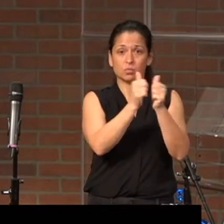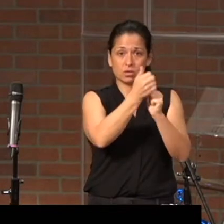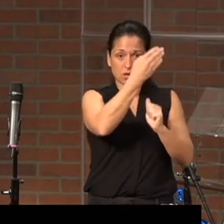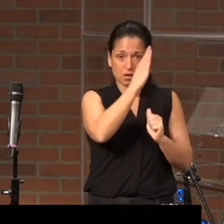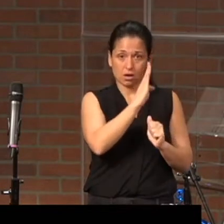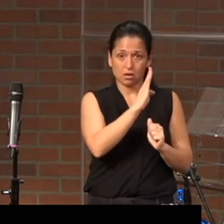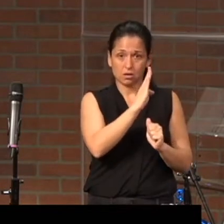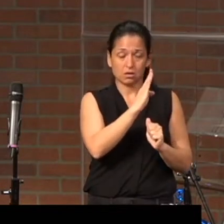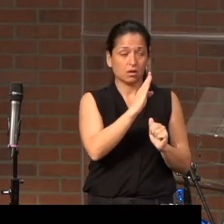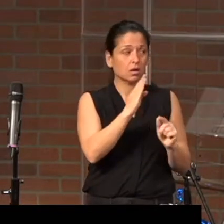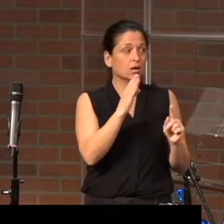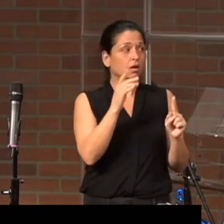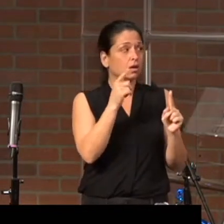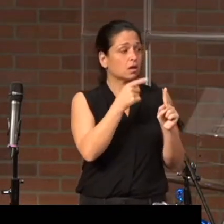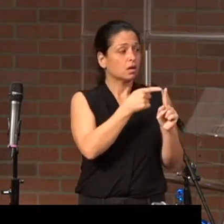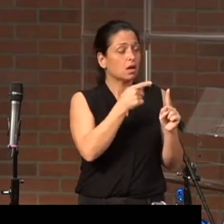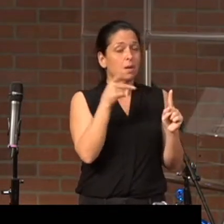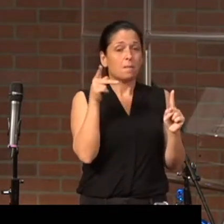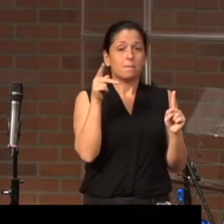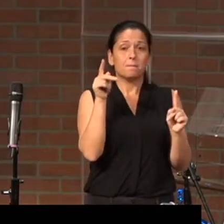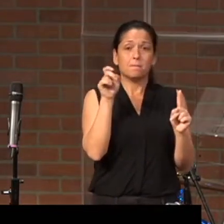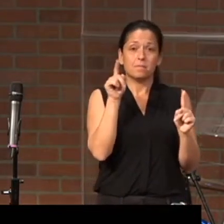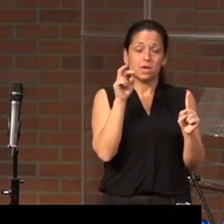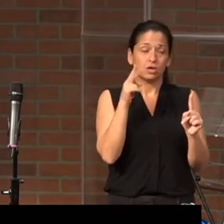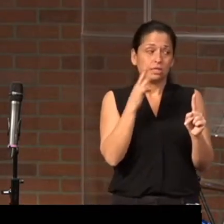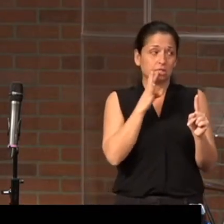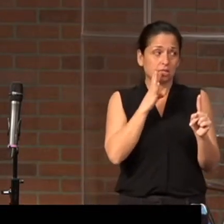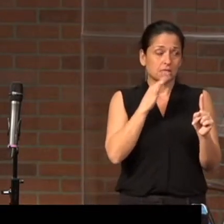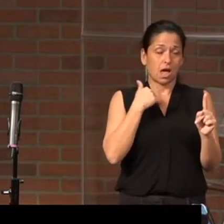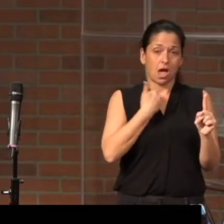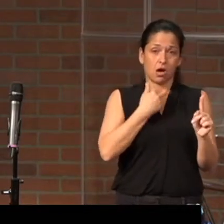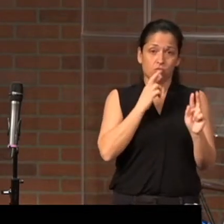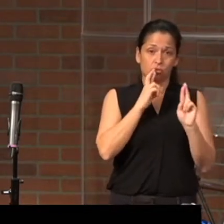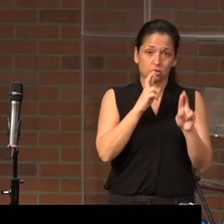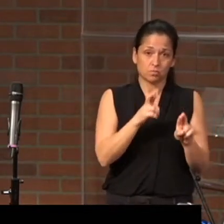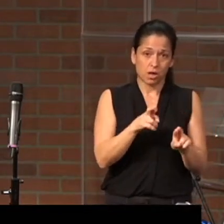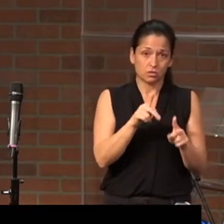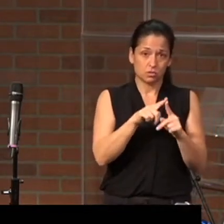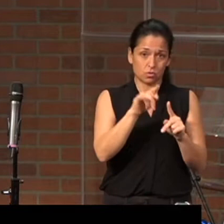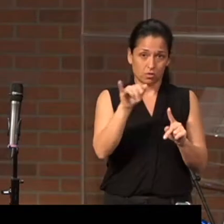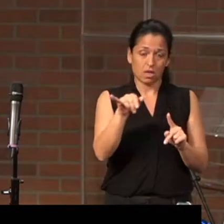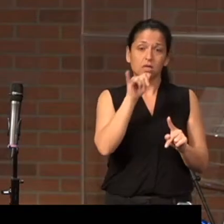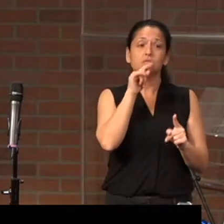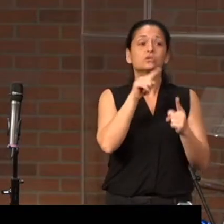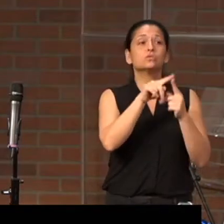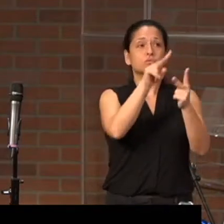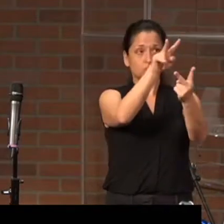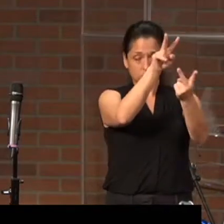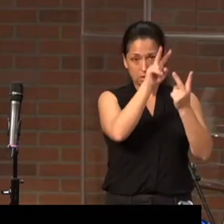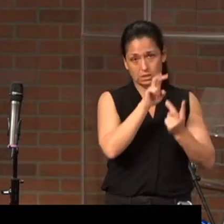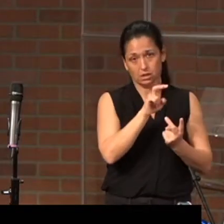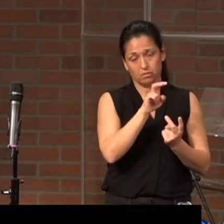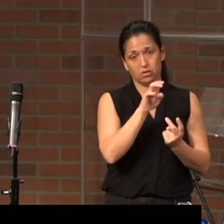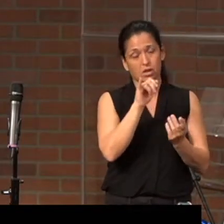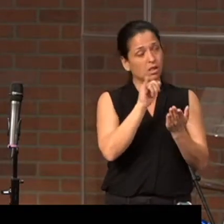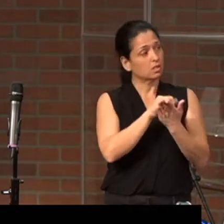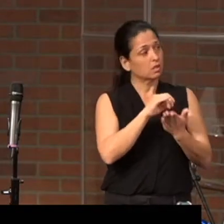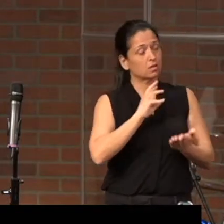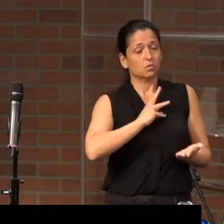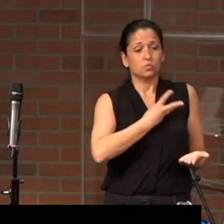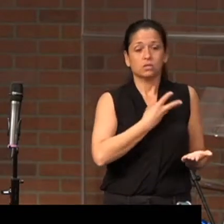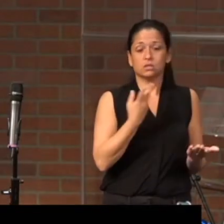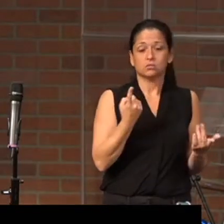that our response to that is to receive it. That we just,